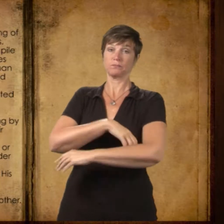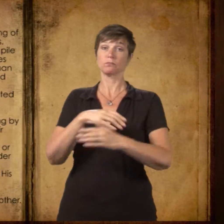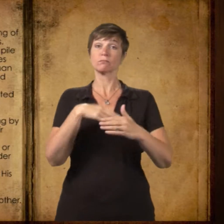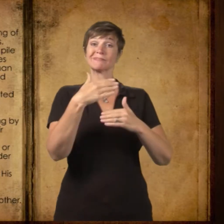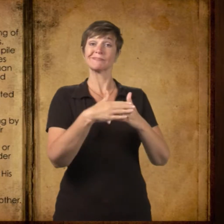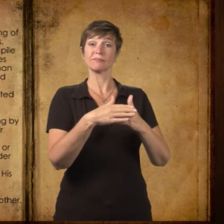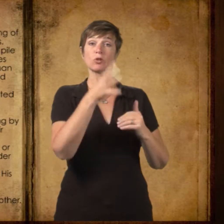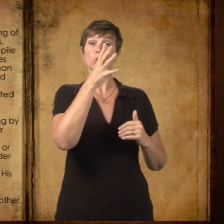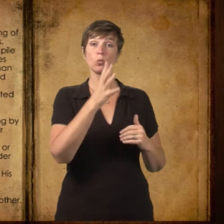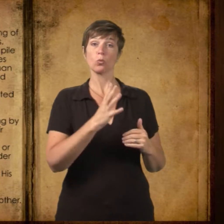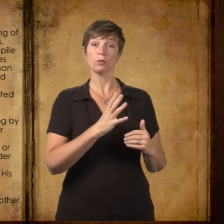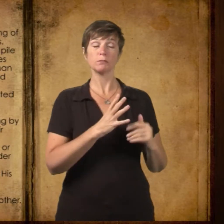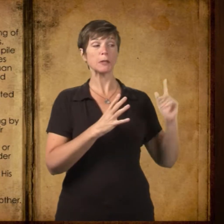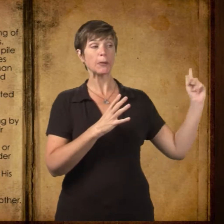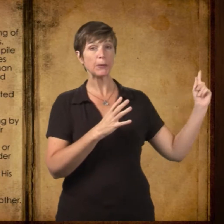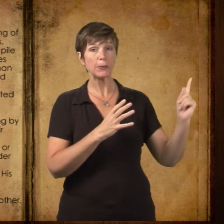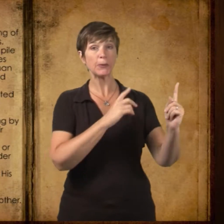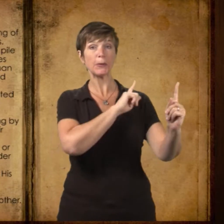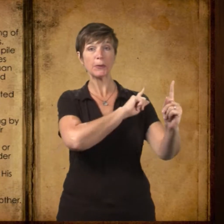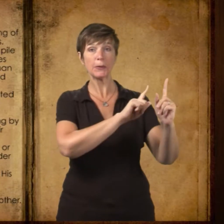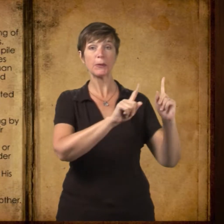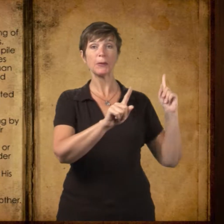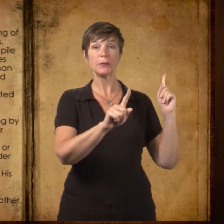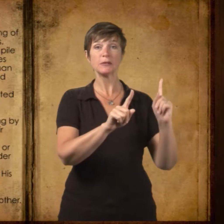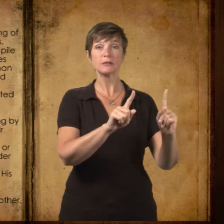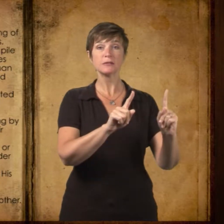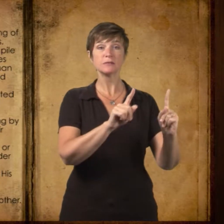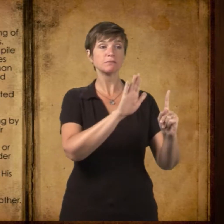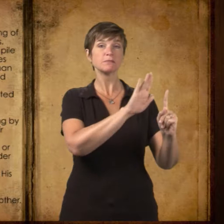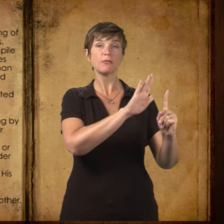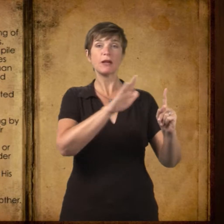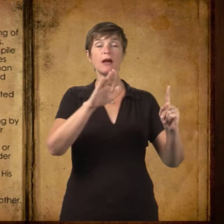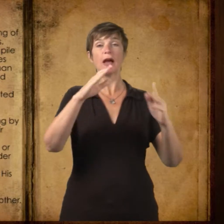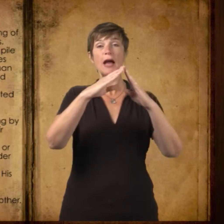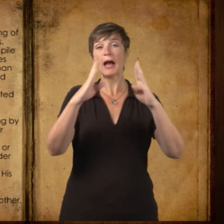The women, wearing faded house dresses and sweaters,